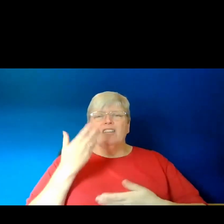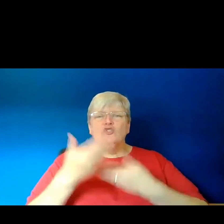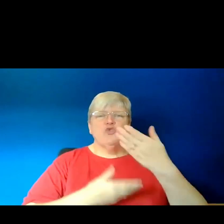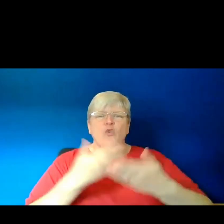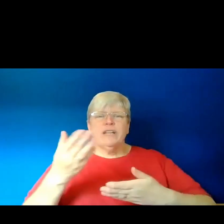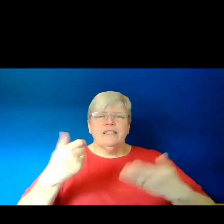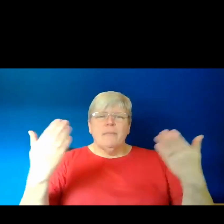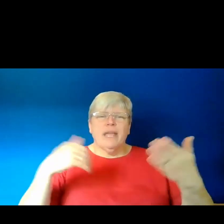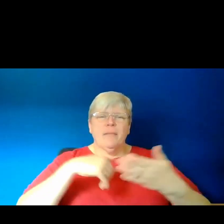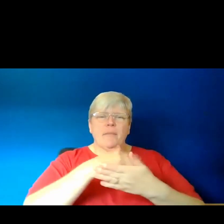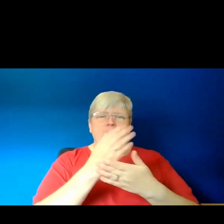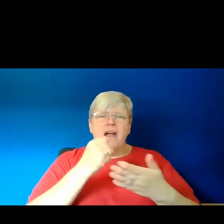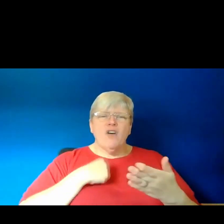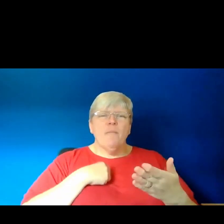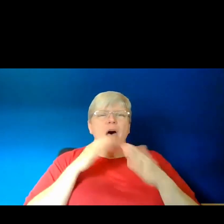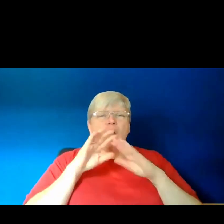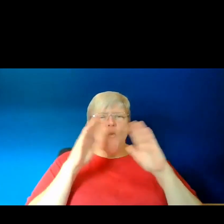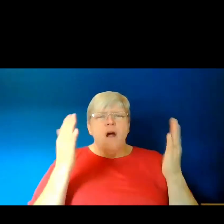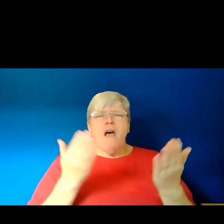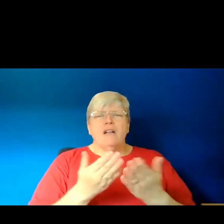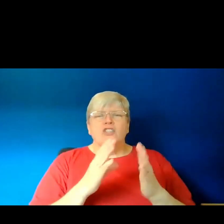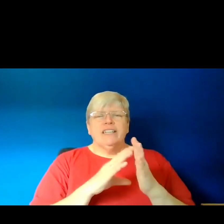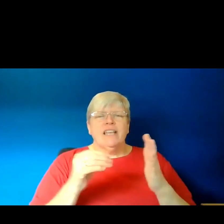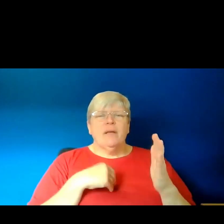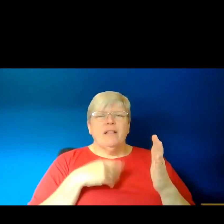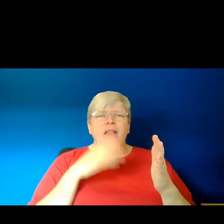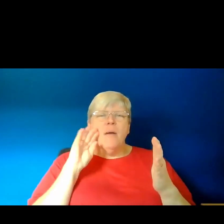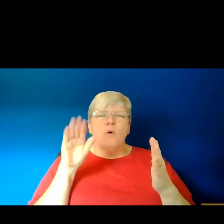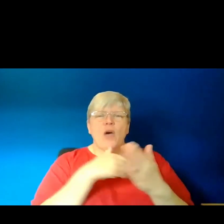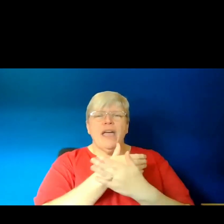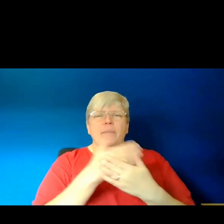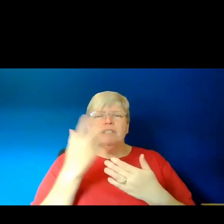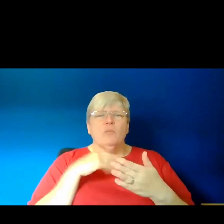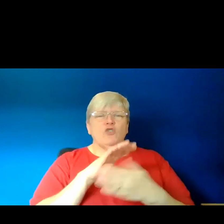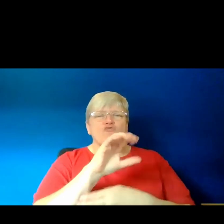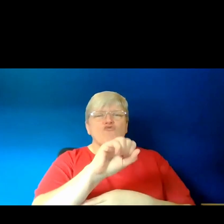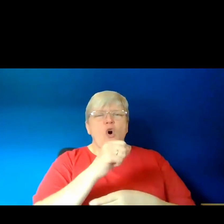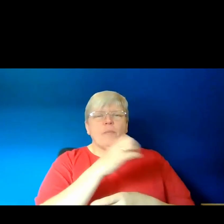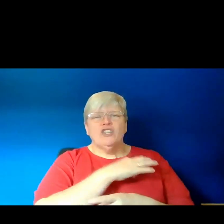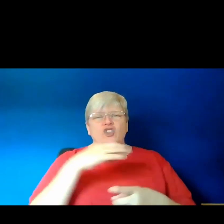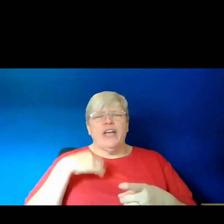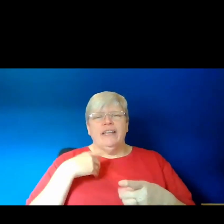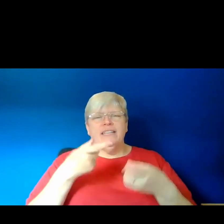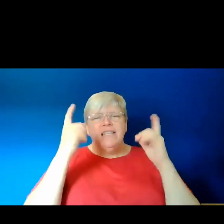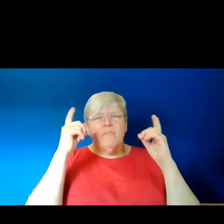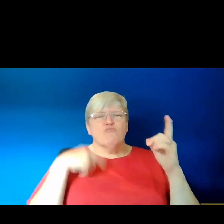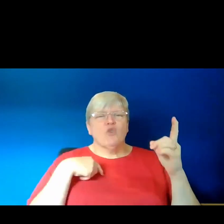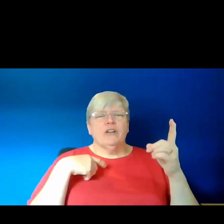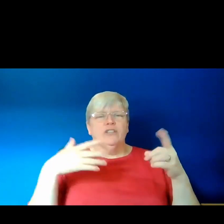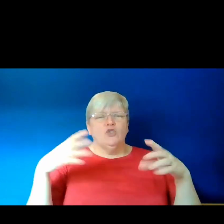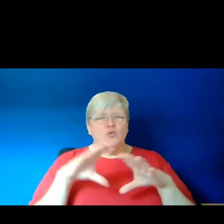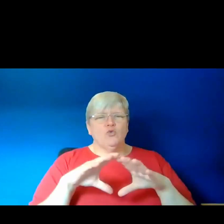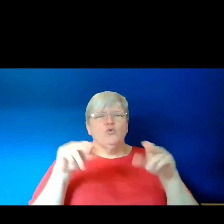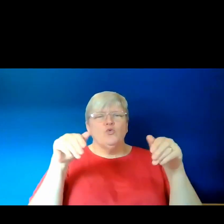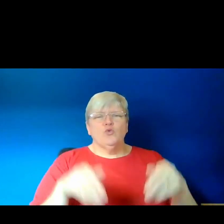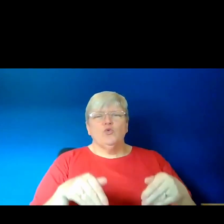big part of my world building. For example, a poem from someone who robbed the tomb of a Chinese emperor not long after his death. Someone who,